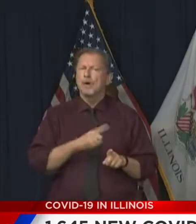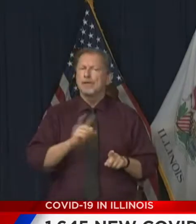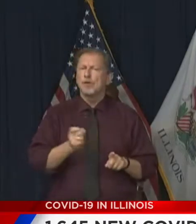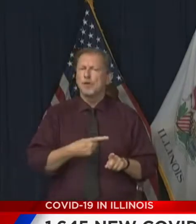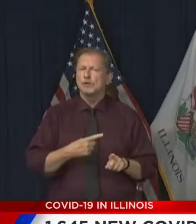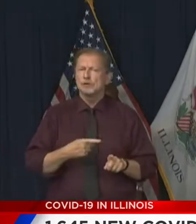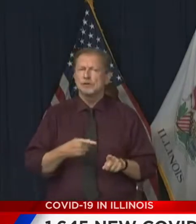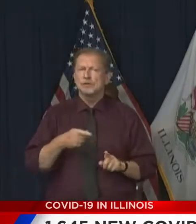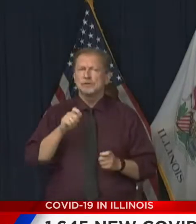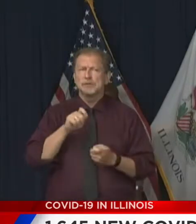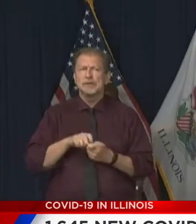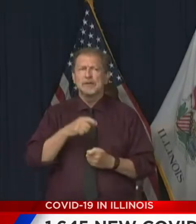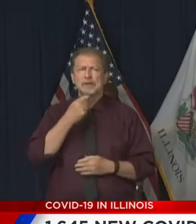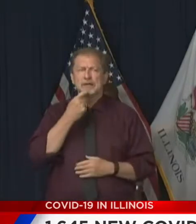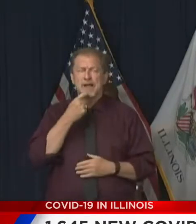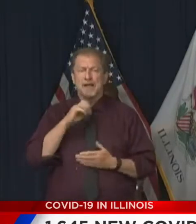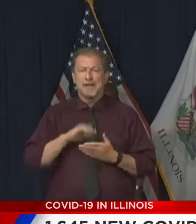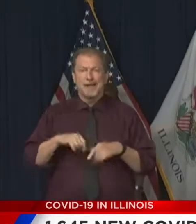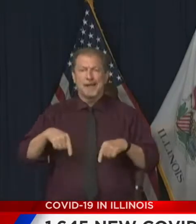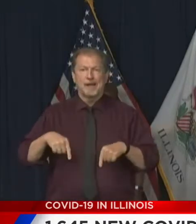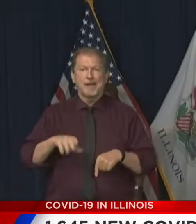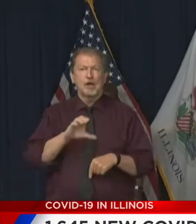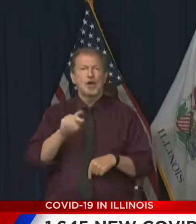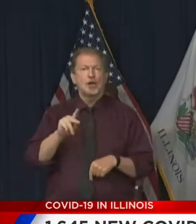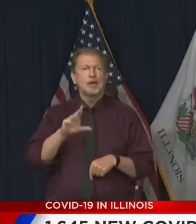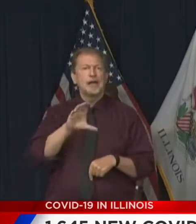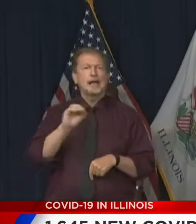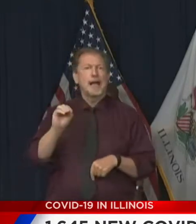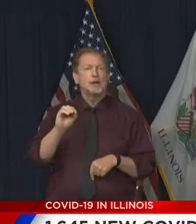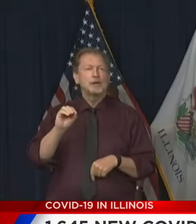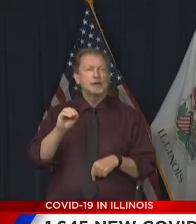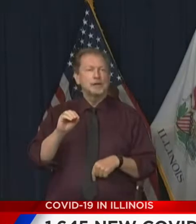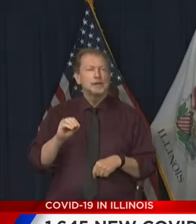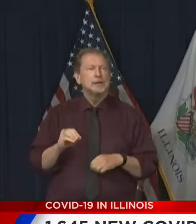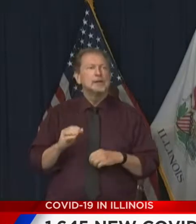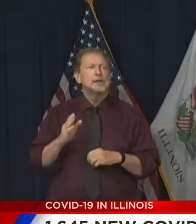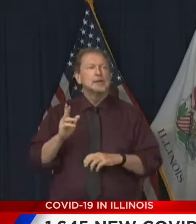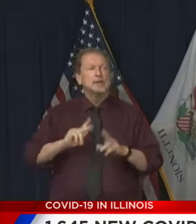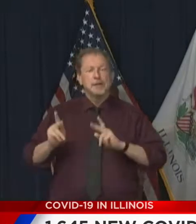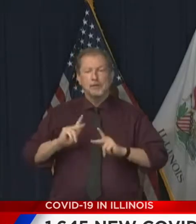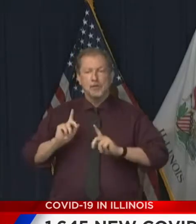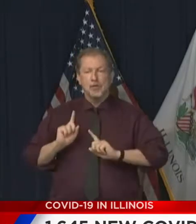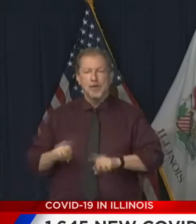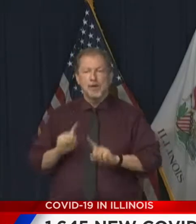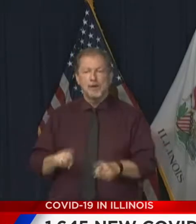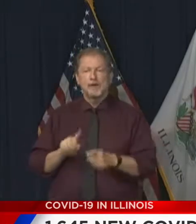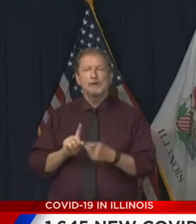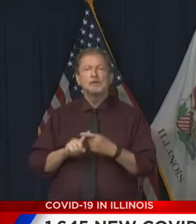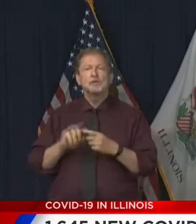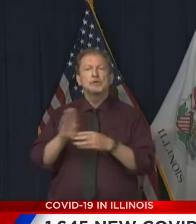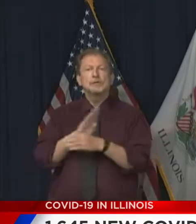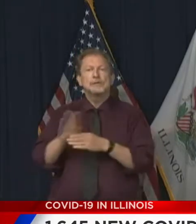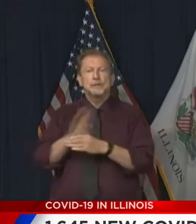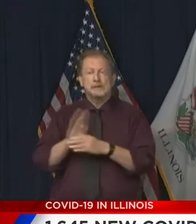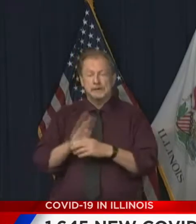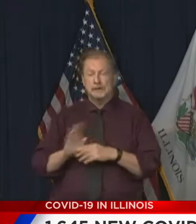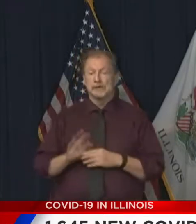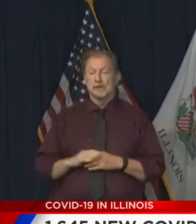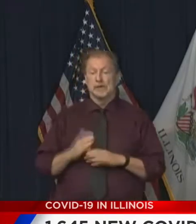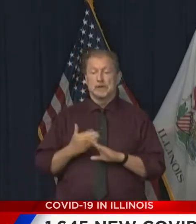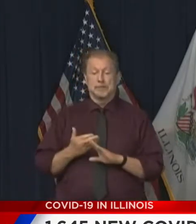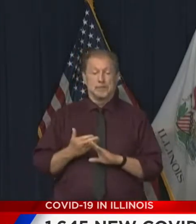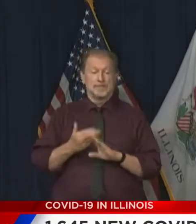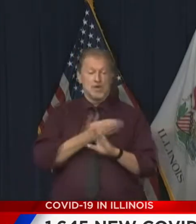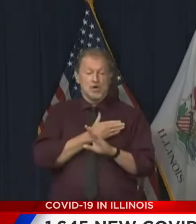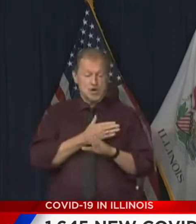especially in Cook County, trips to nonessential businesses have fallen less than a third of their pre-pandemic levels